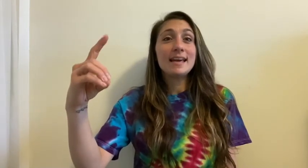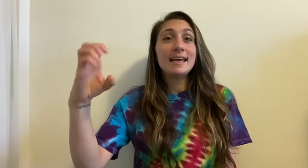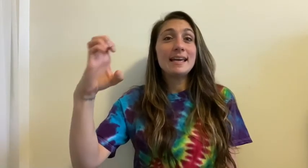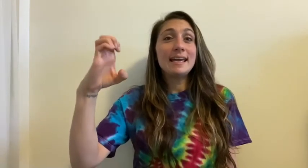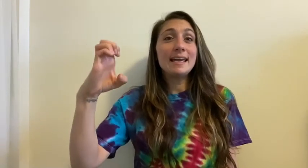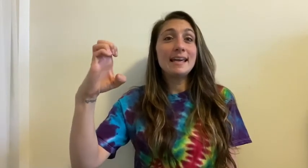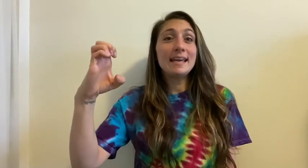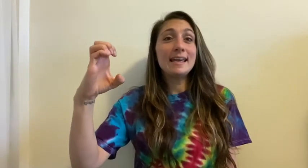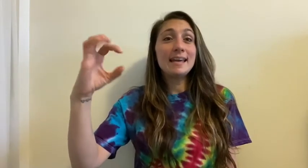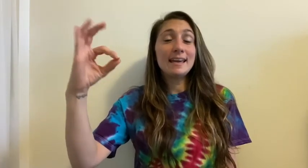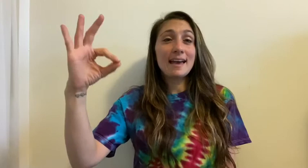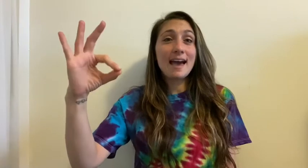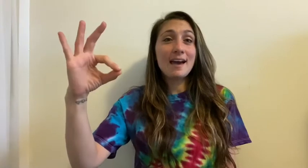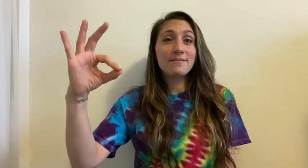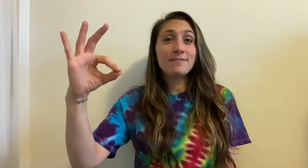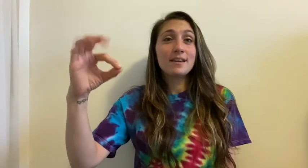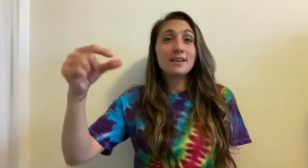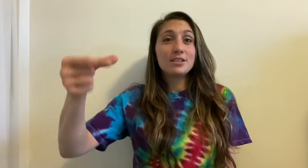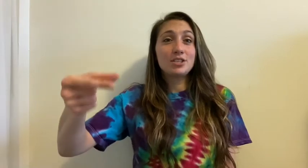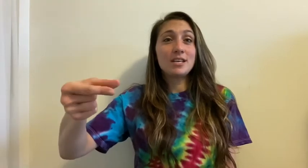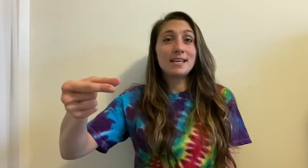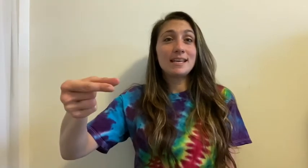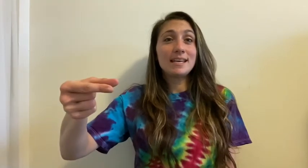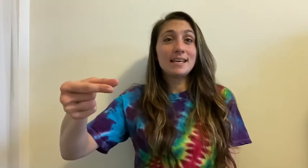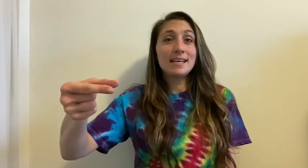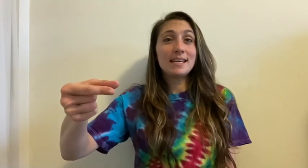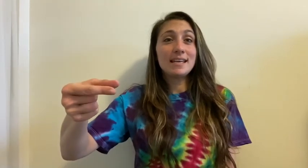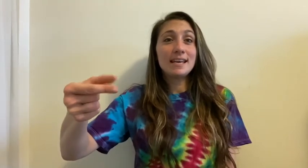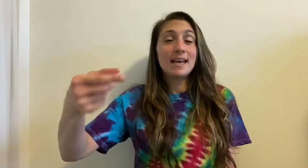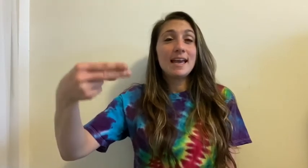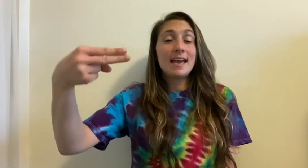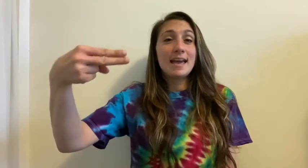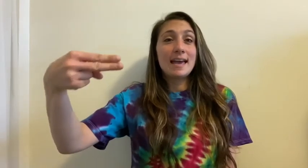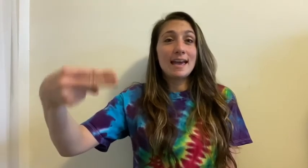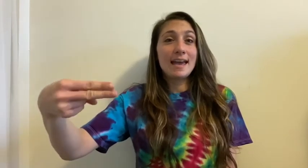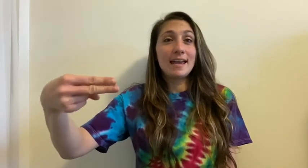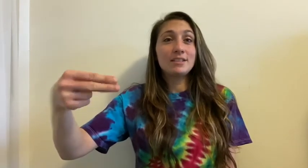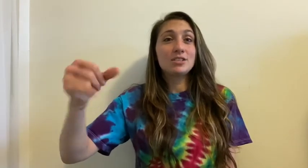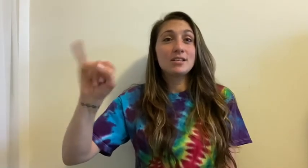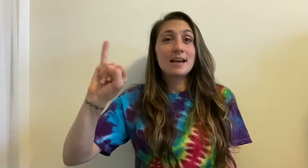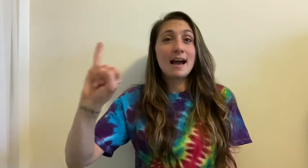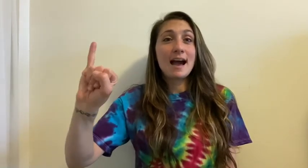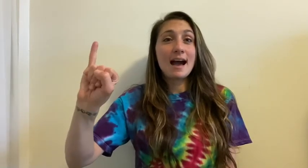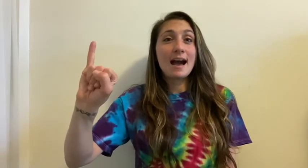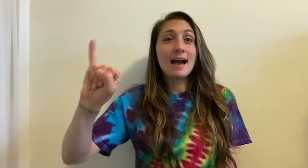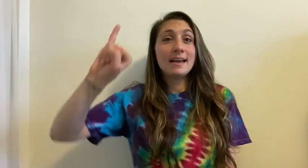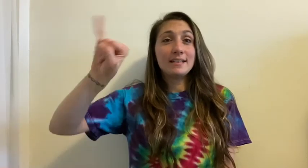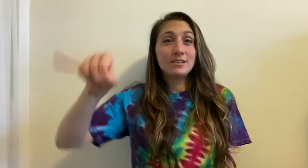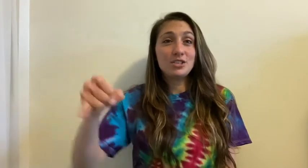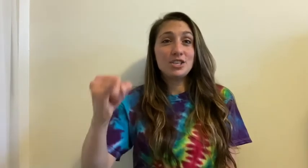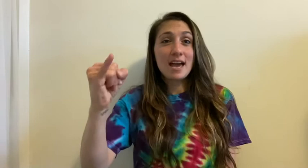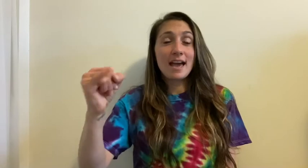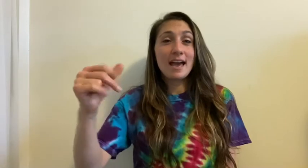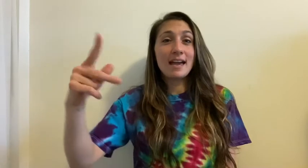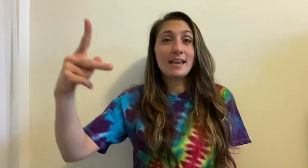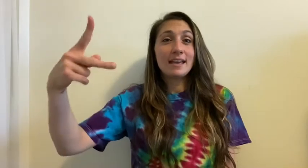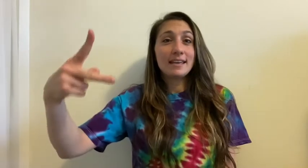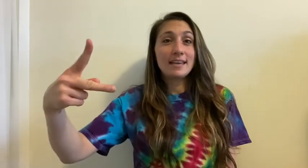E, F, G, H, I, J, K,